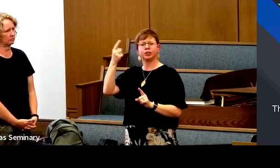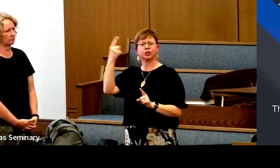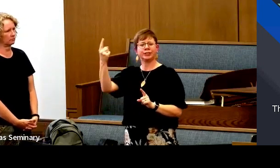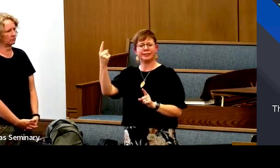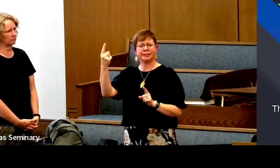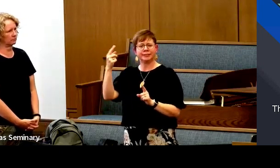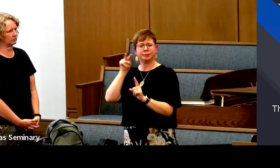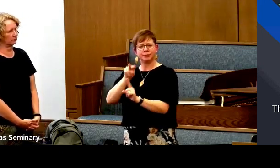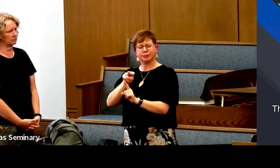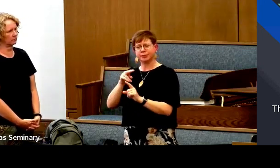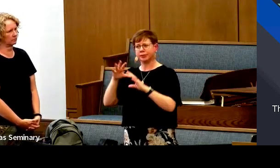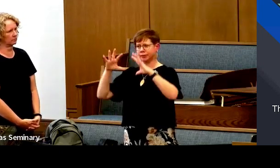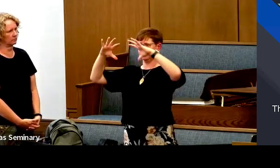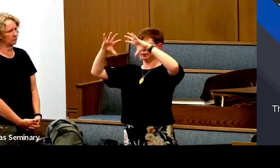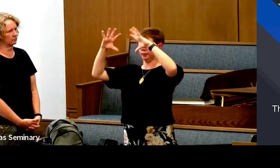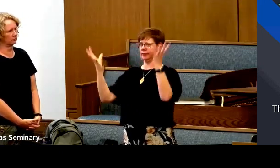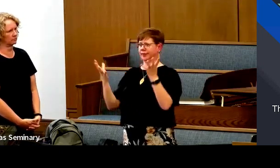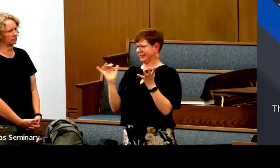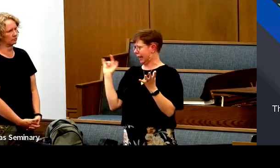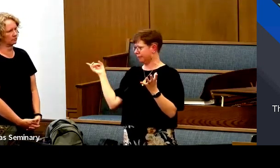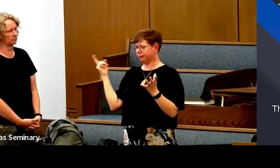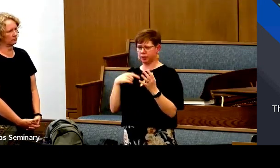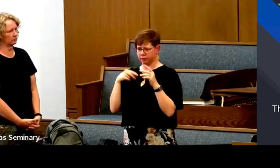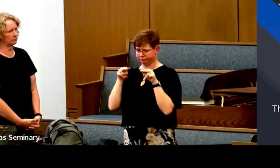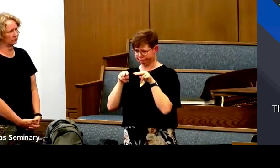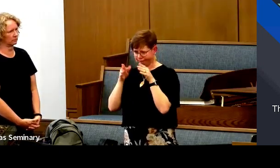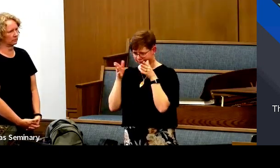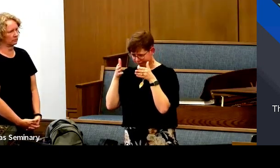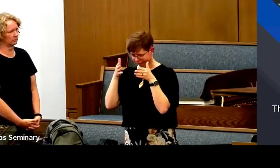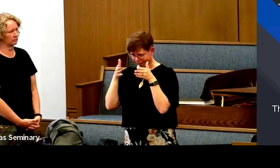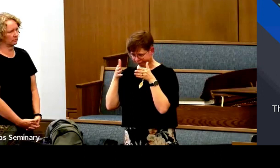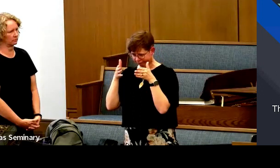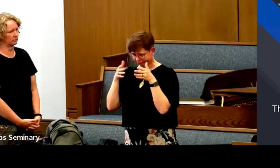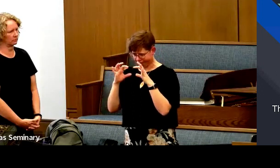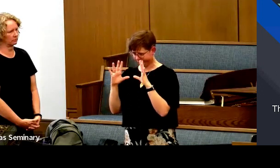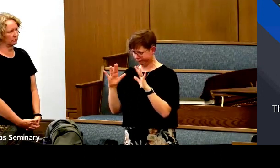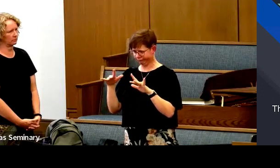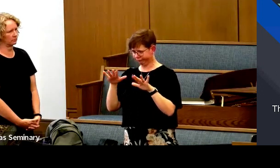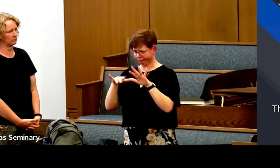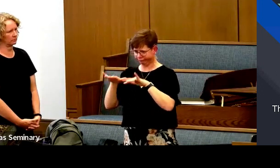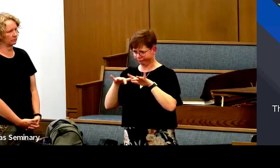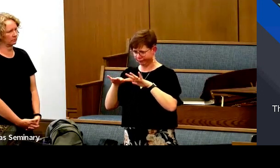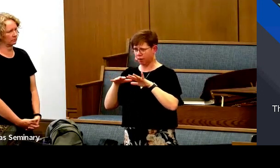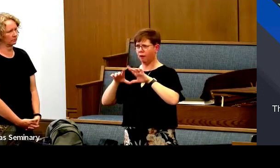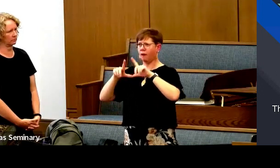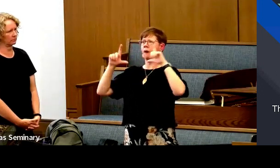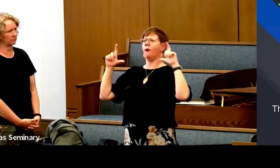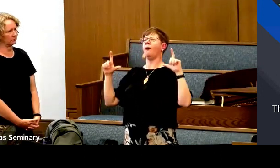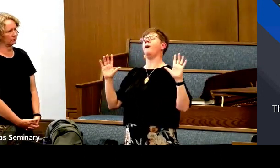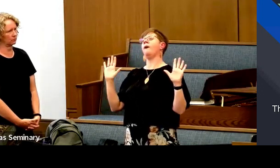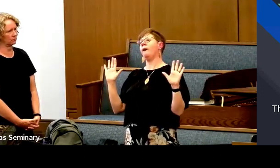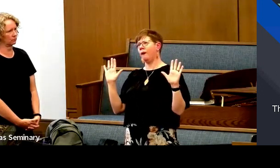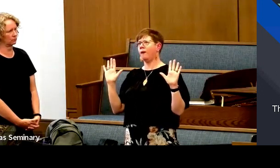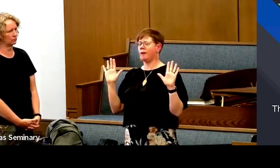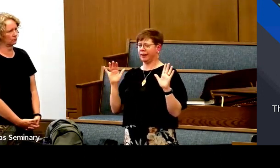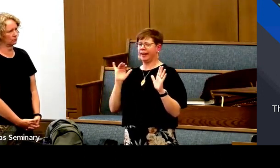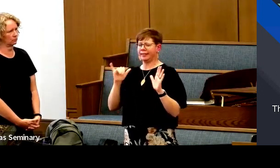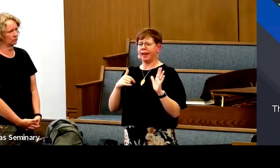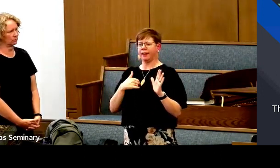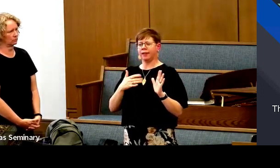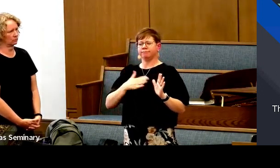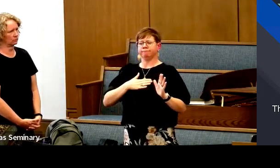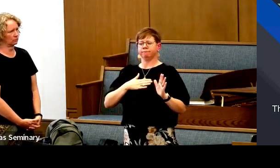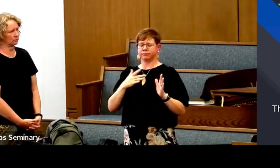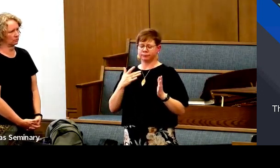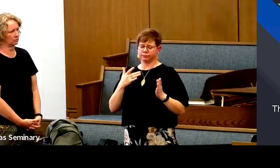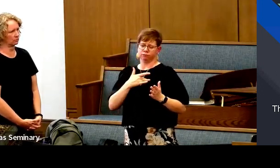me, maybe take back a step and look at the eternal picture, and to realize everything, that there